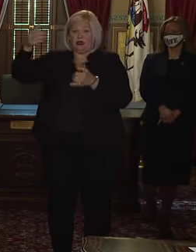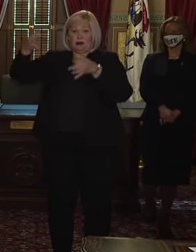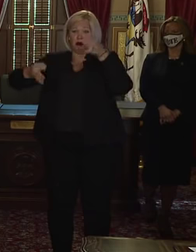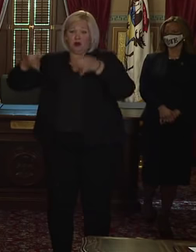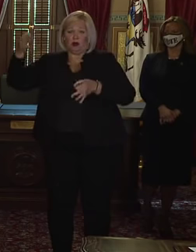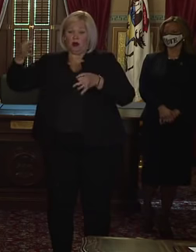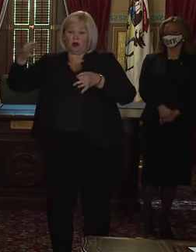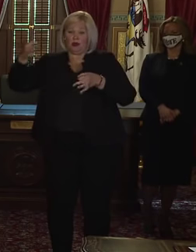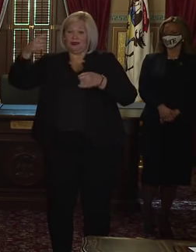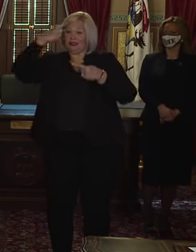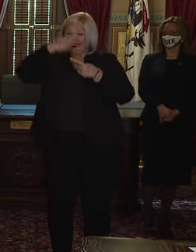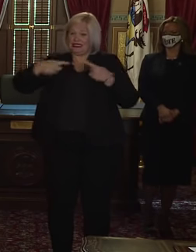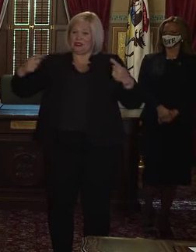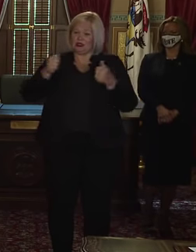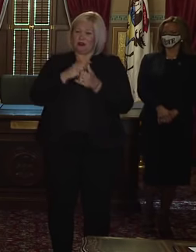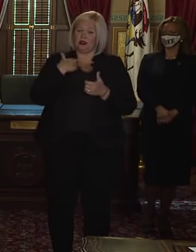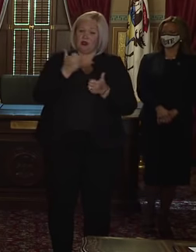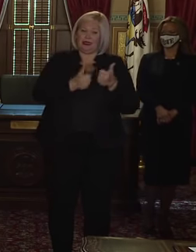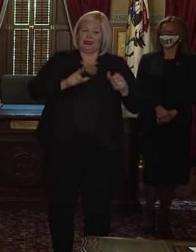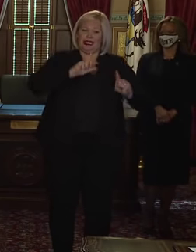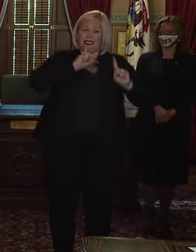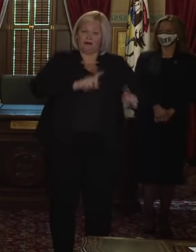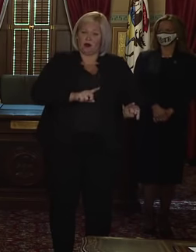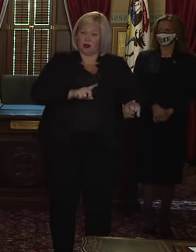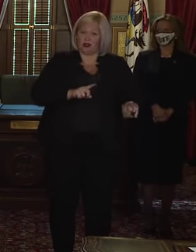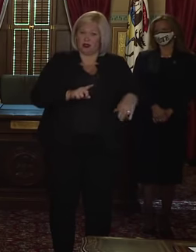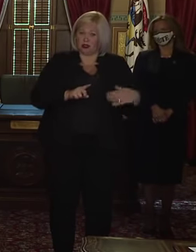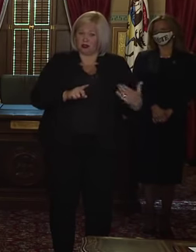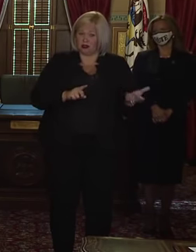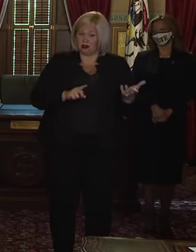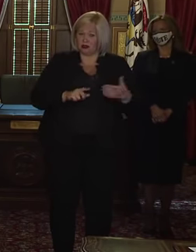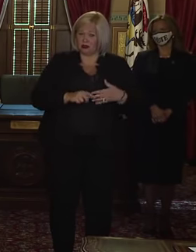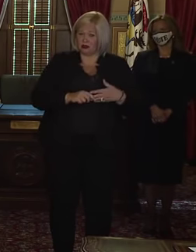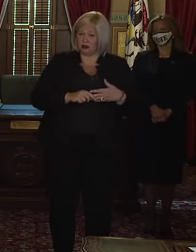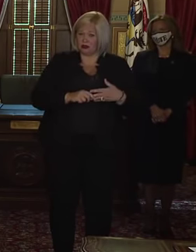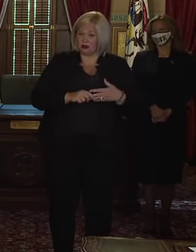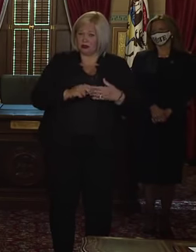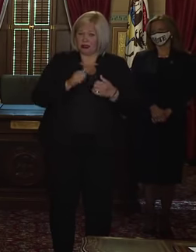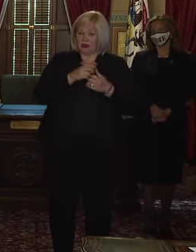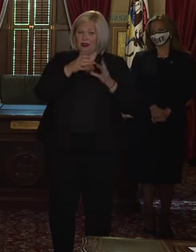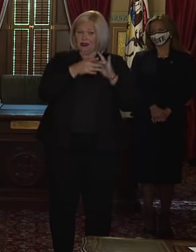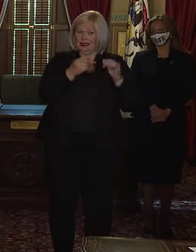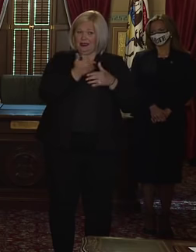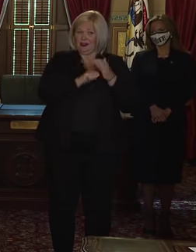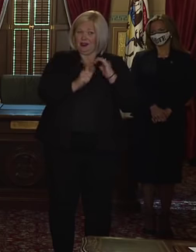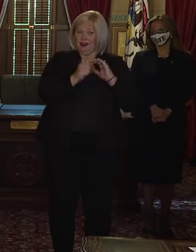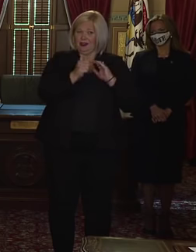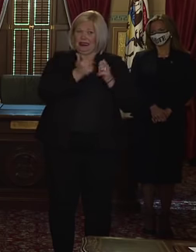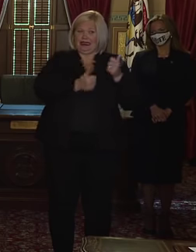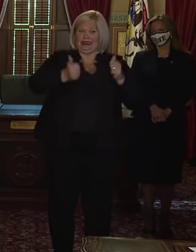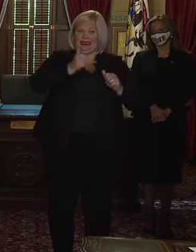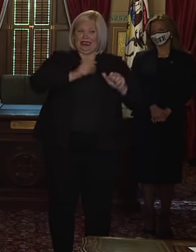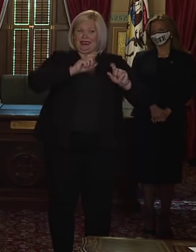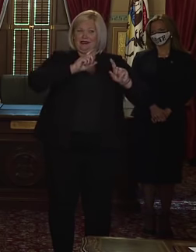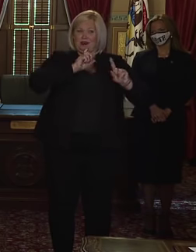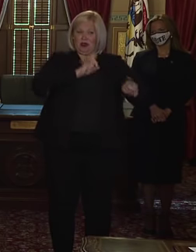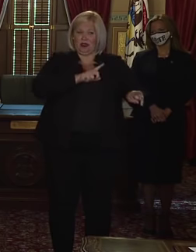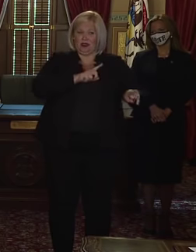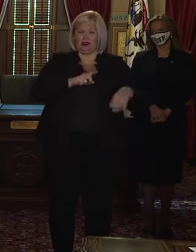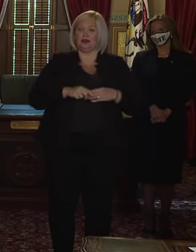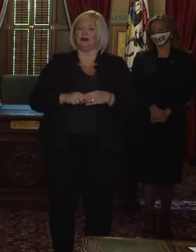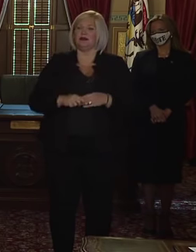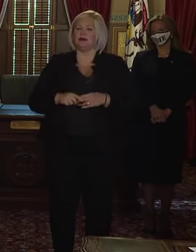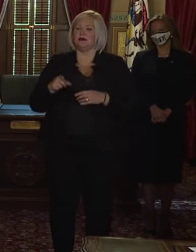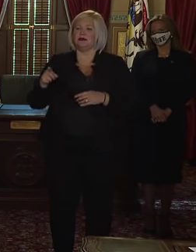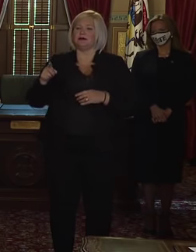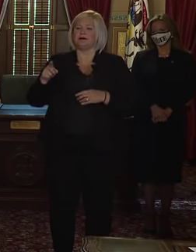the executive orders and they were almost immediately reinstated by another part of the executive branch? I think it's really important that we talk about